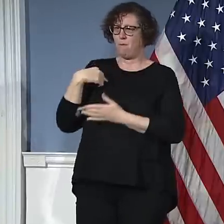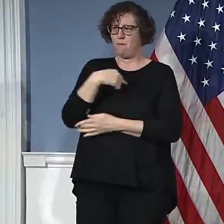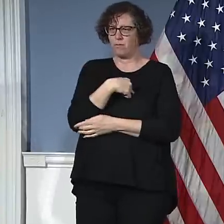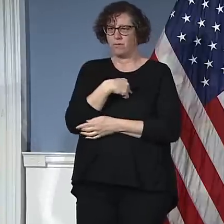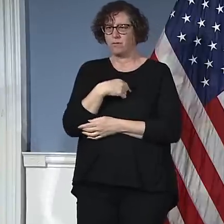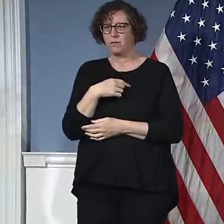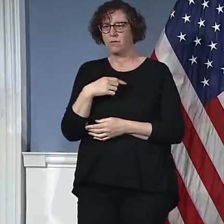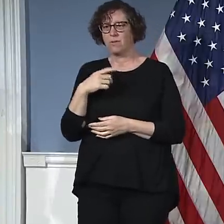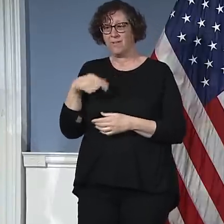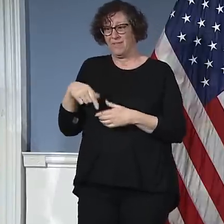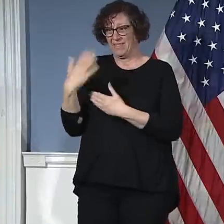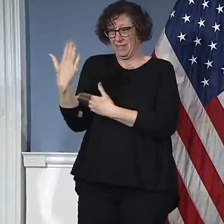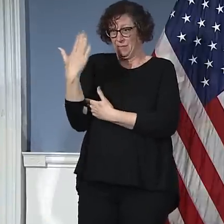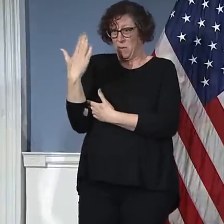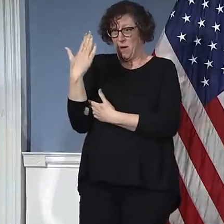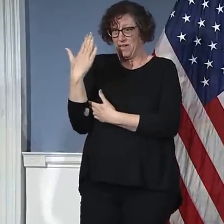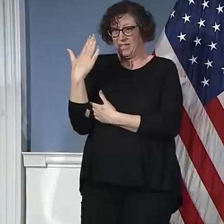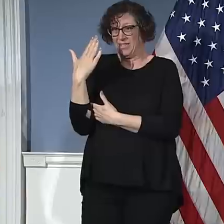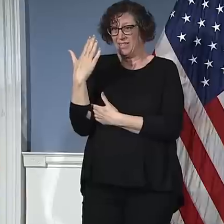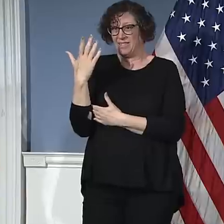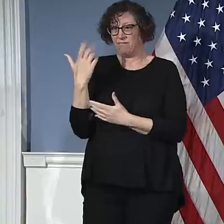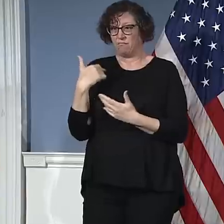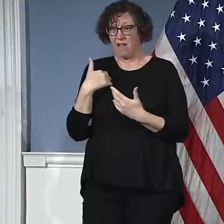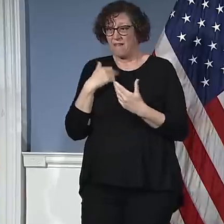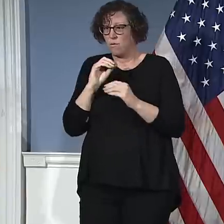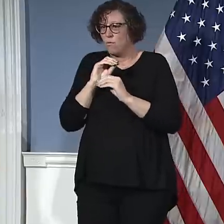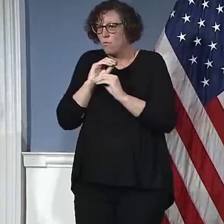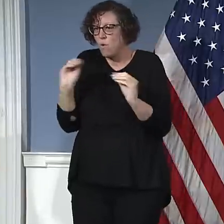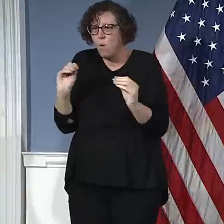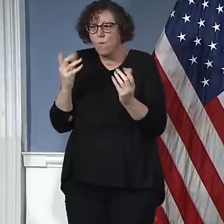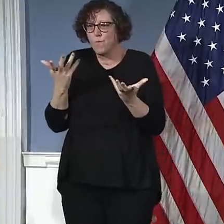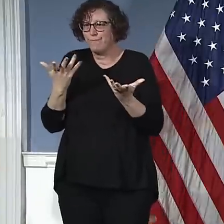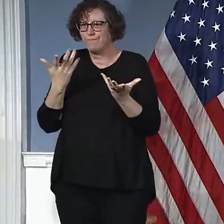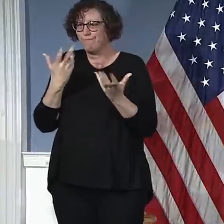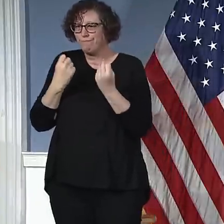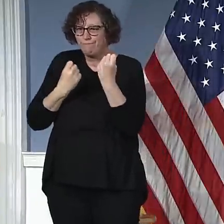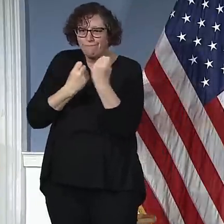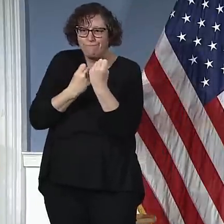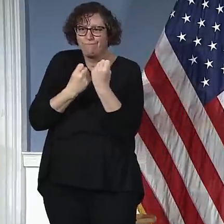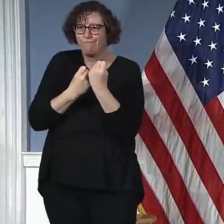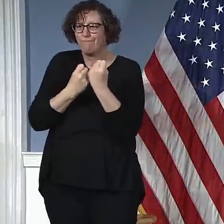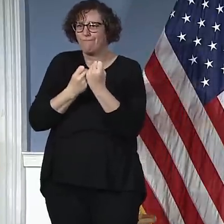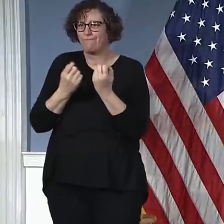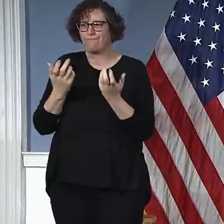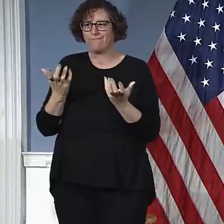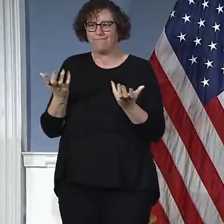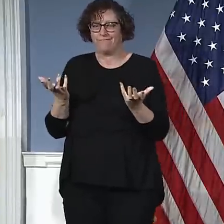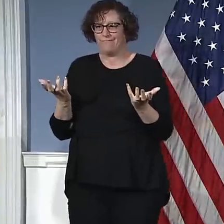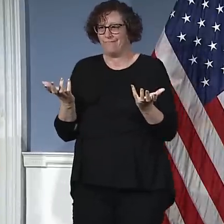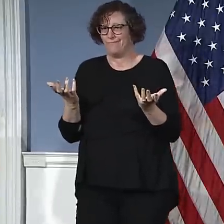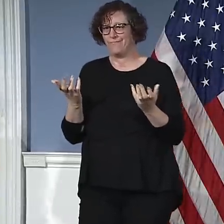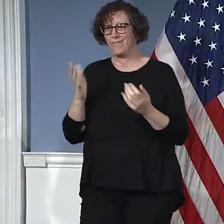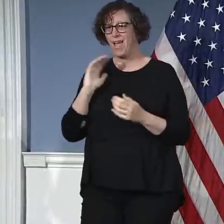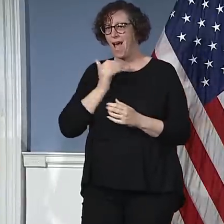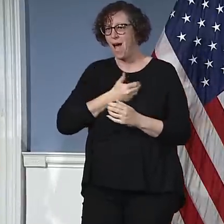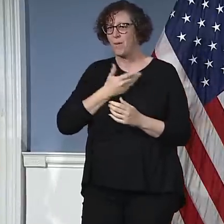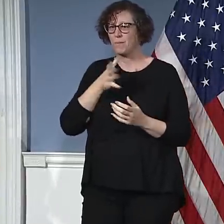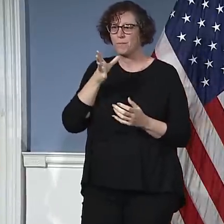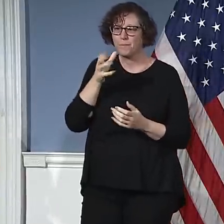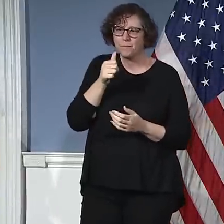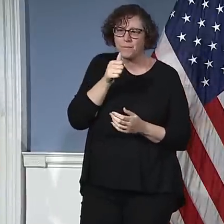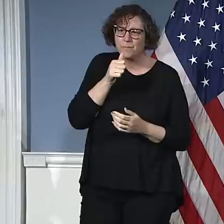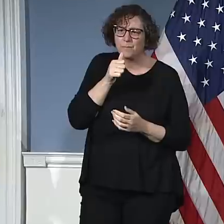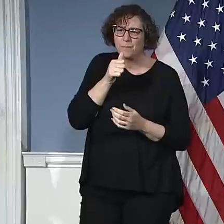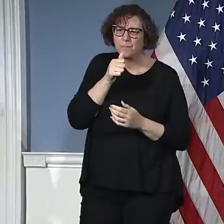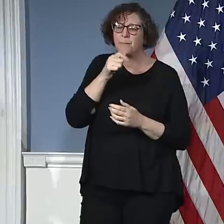confirmation that public and private hospitals would get direct immediate relief in the stimulus legislation. We must have